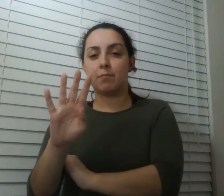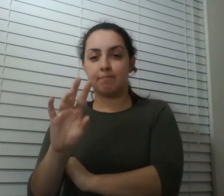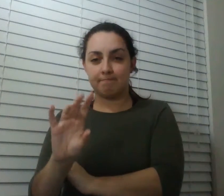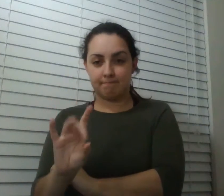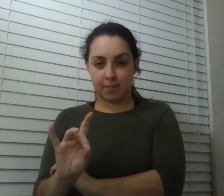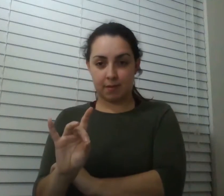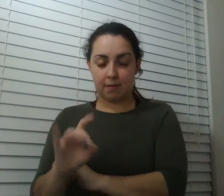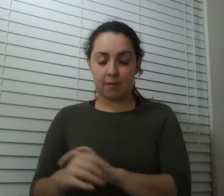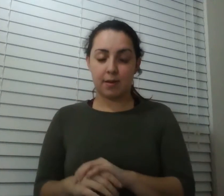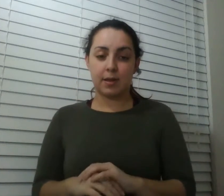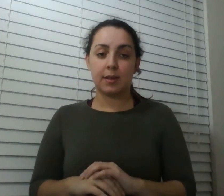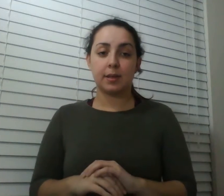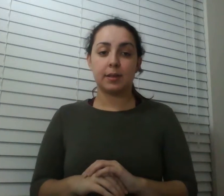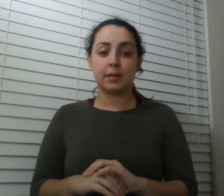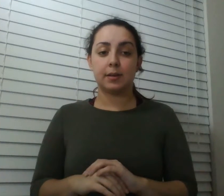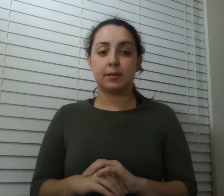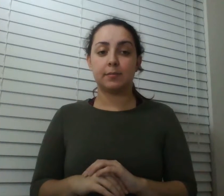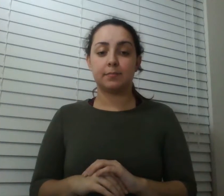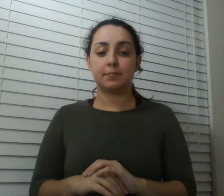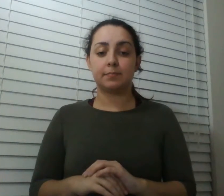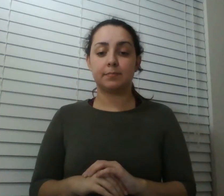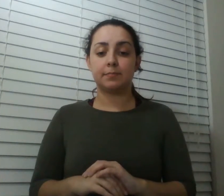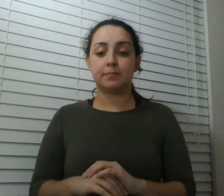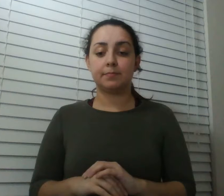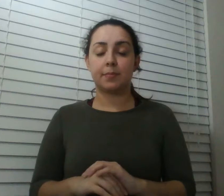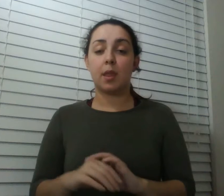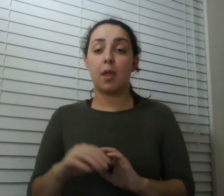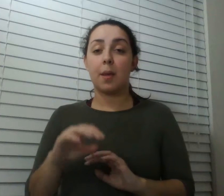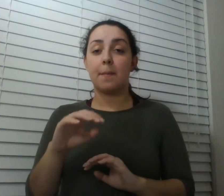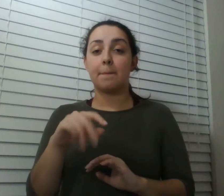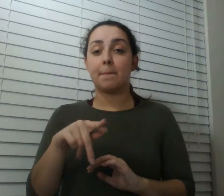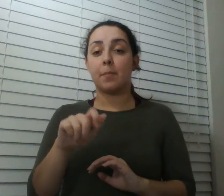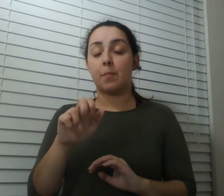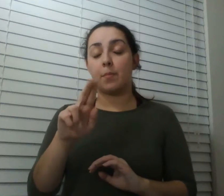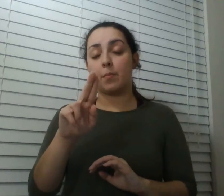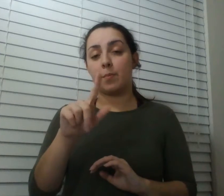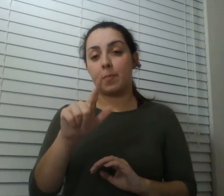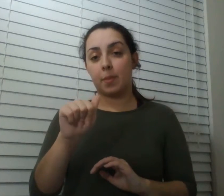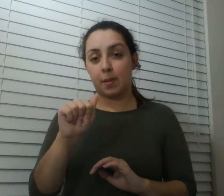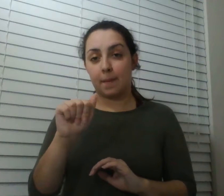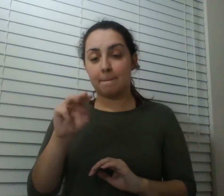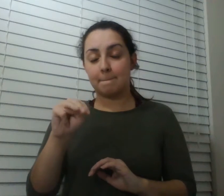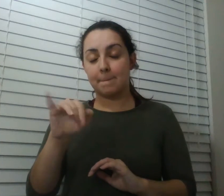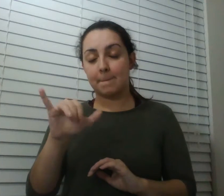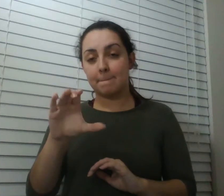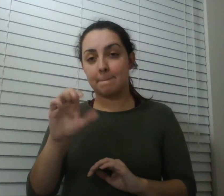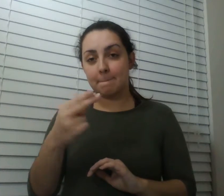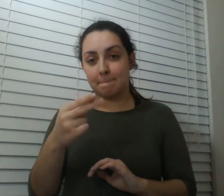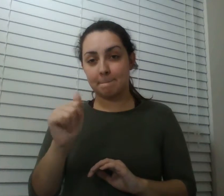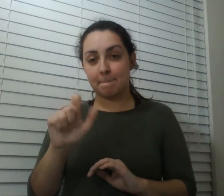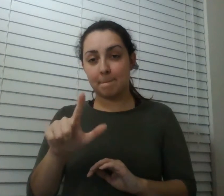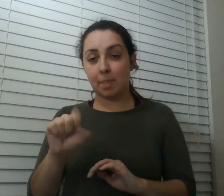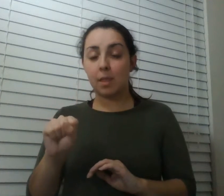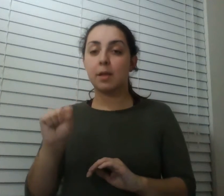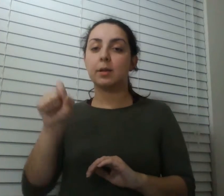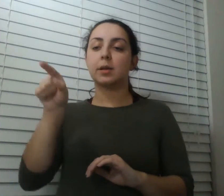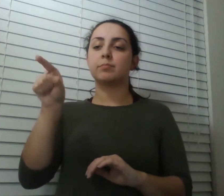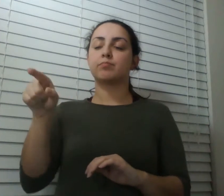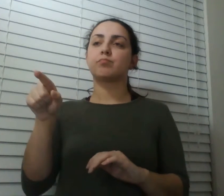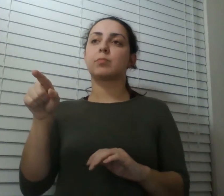who is this lady this is paula michaels she's a professor of the history of medicine i teach at the university of iowa and she told me the